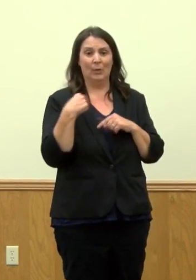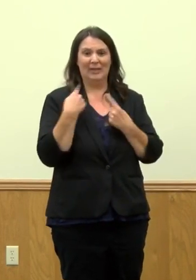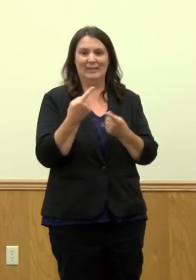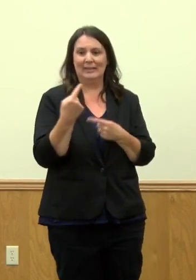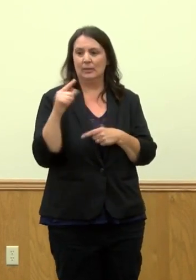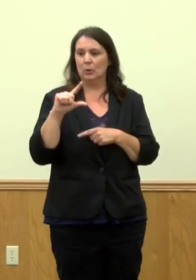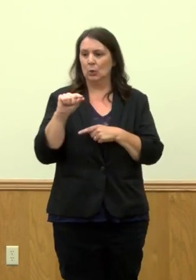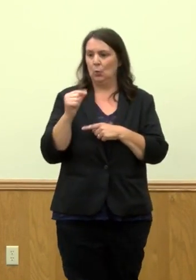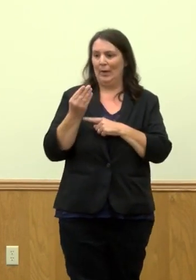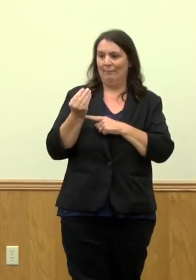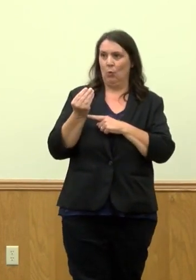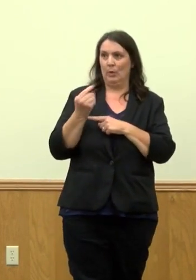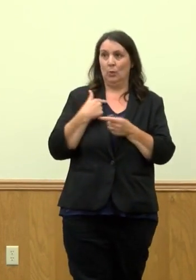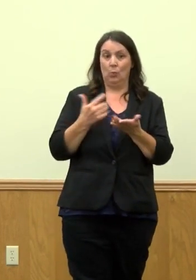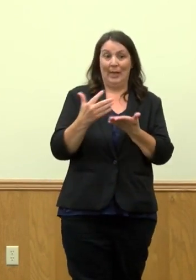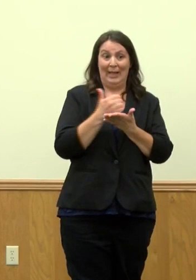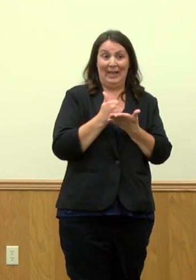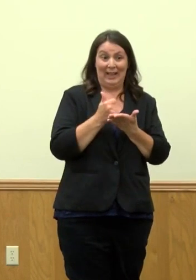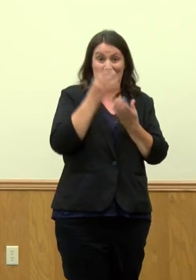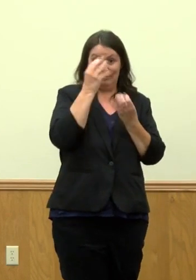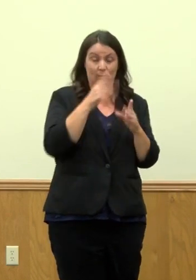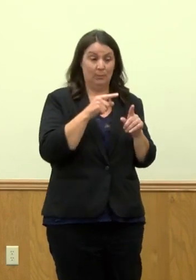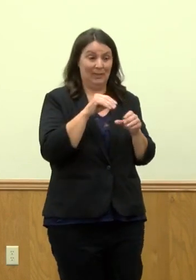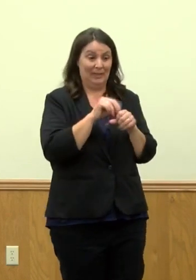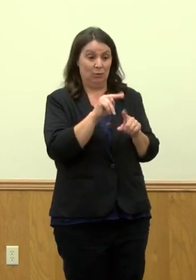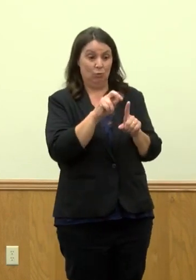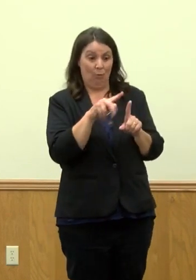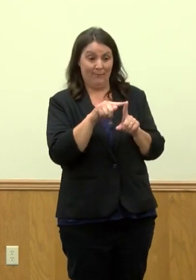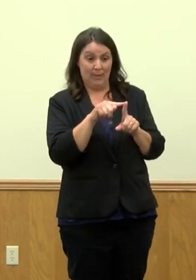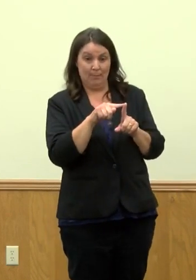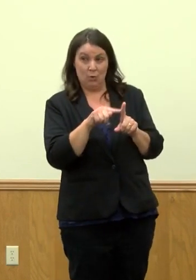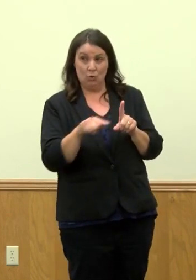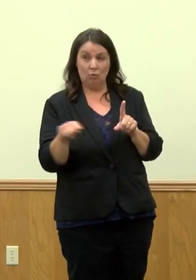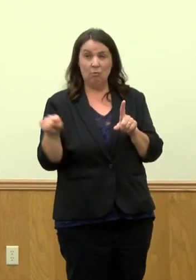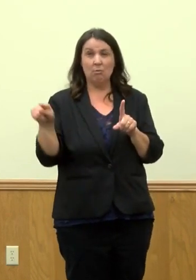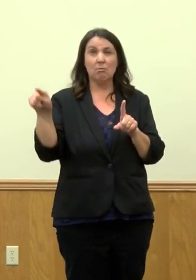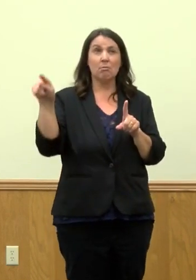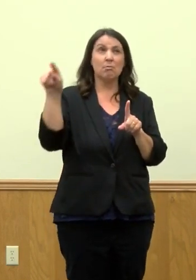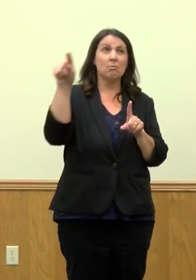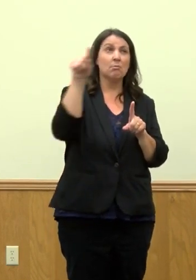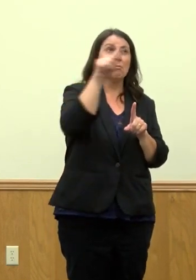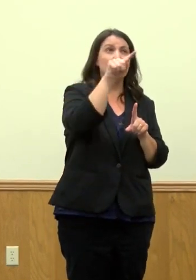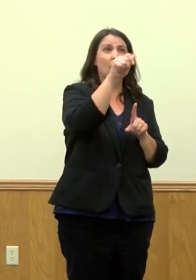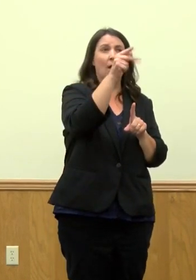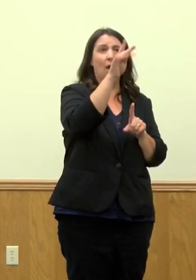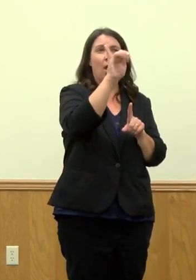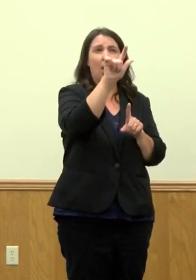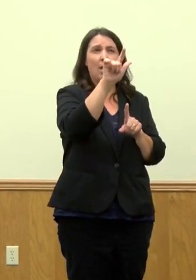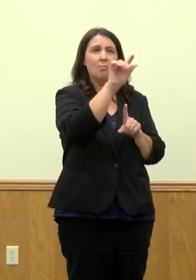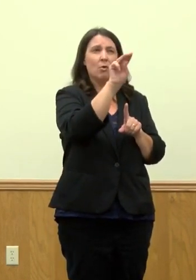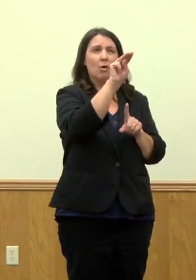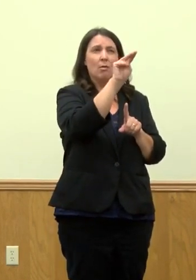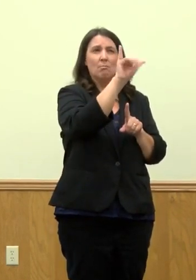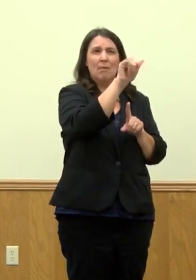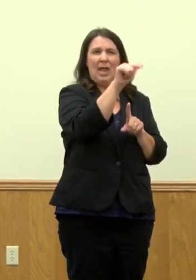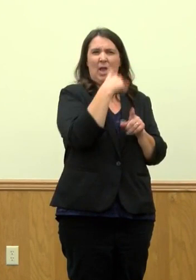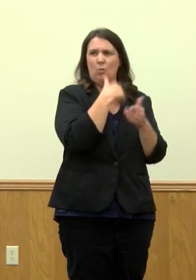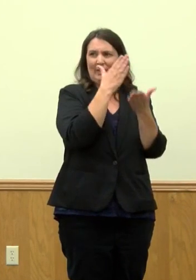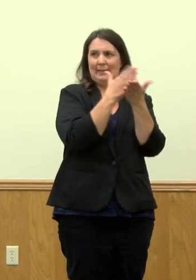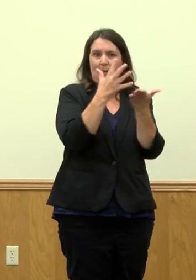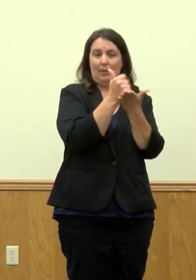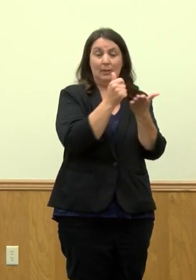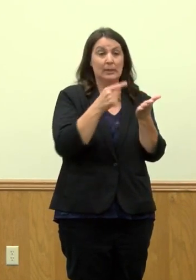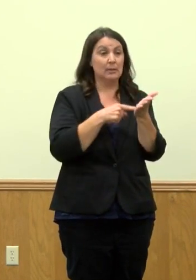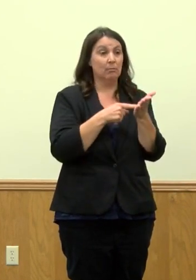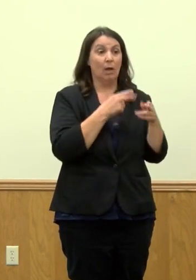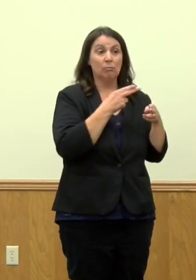and we usually start collecting data in November, and we end data collection usually around late April, early May. It can vary. It can